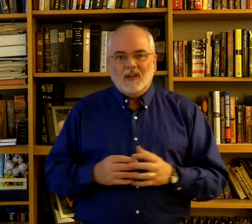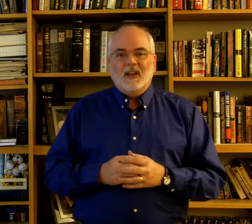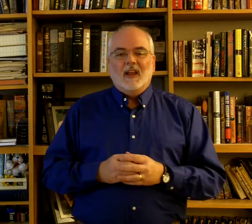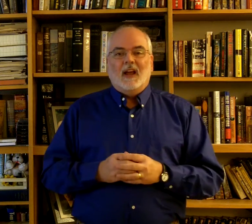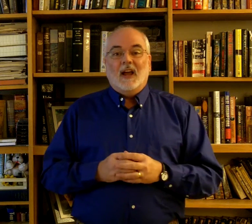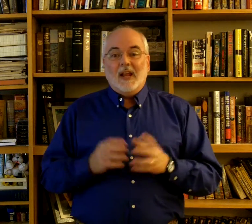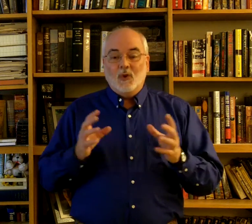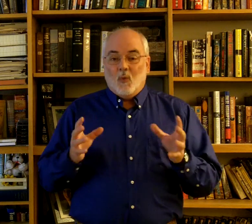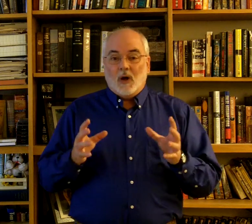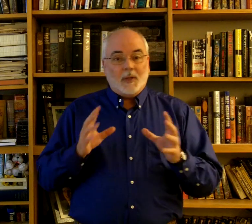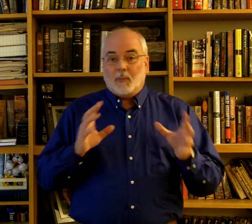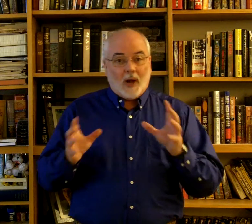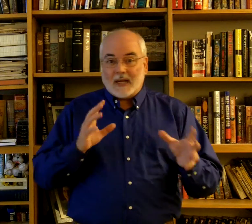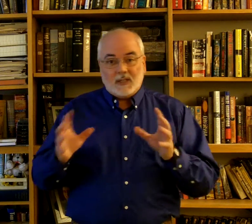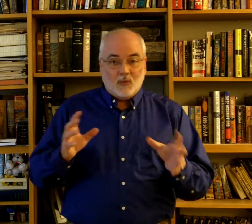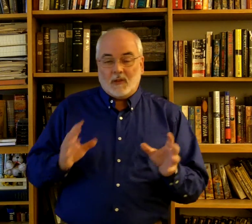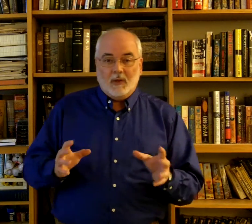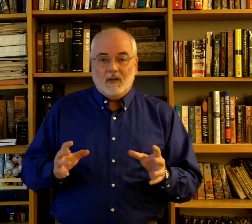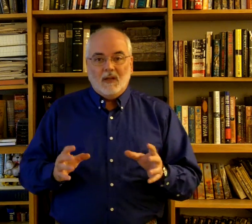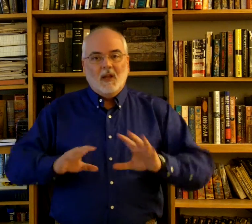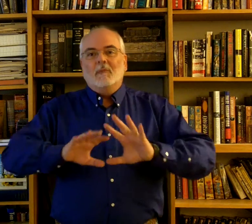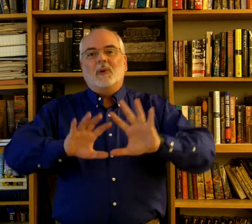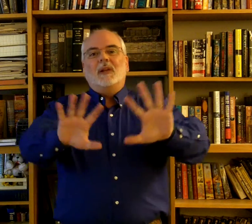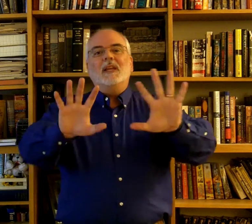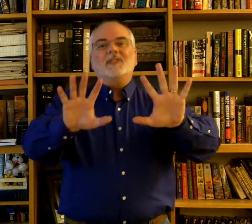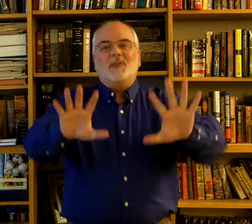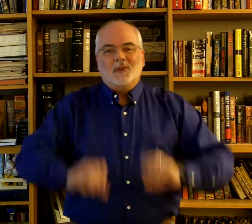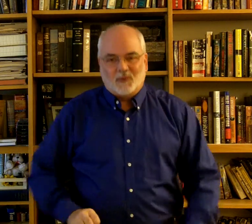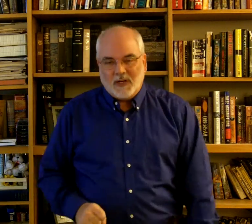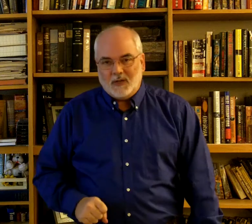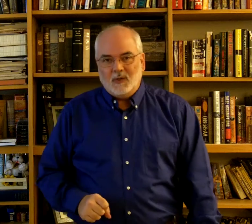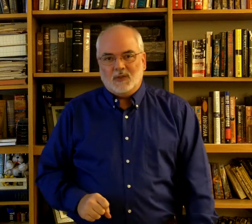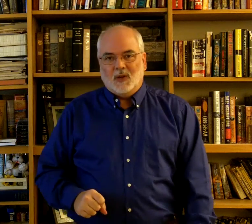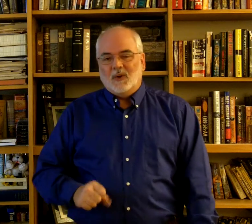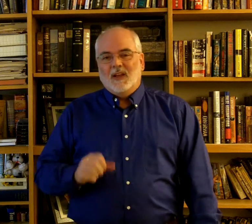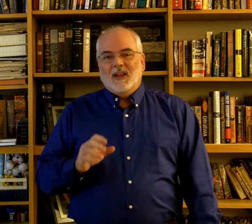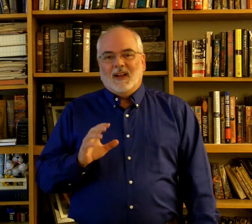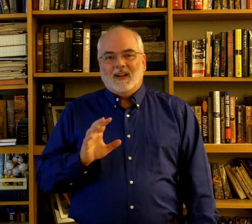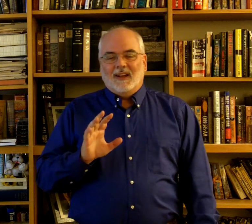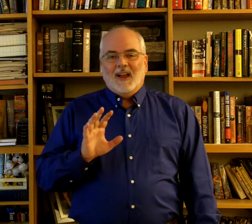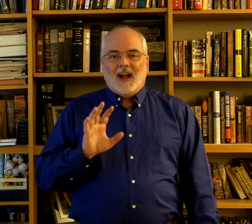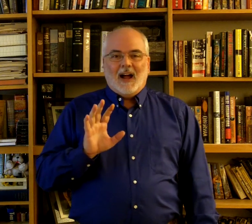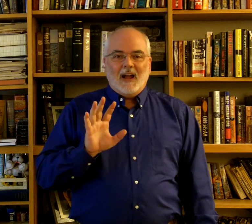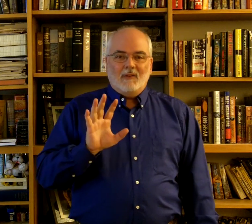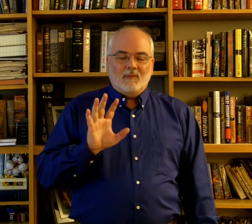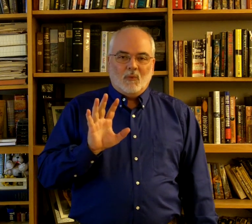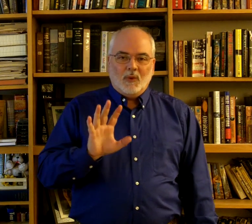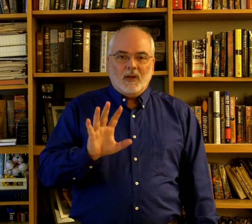and you want to practice with me, please feel free to do so. I really